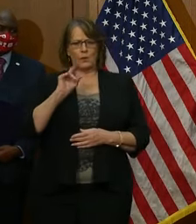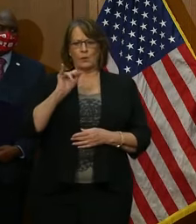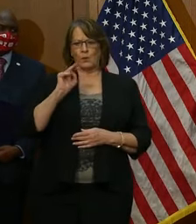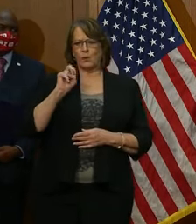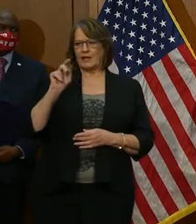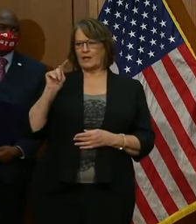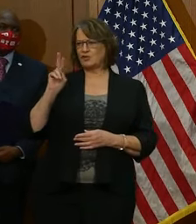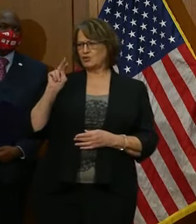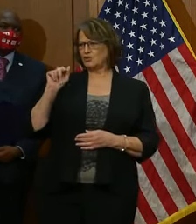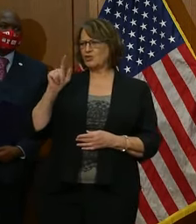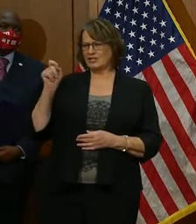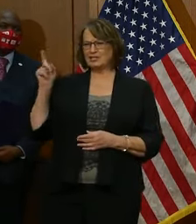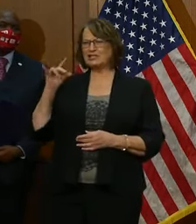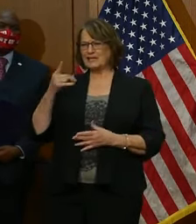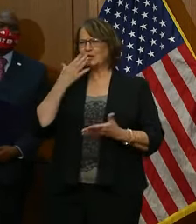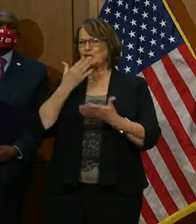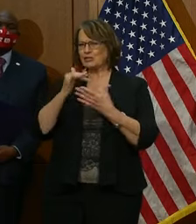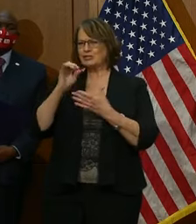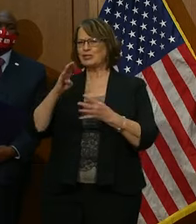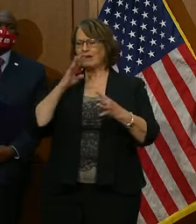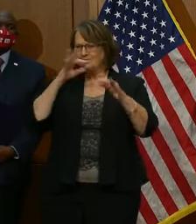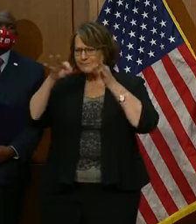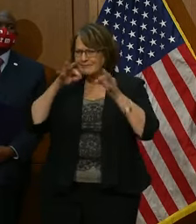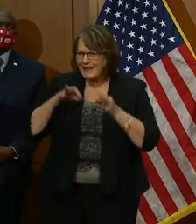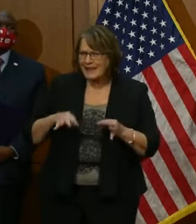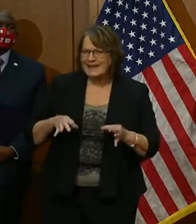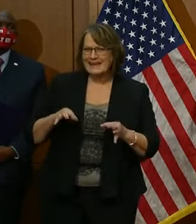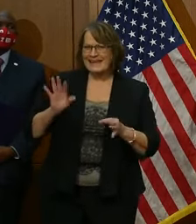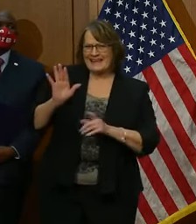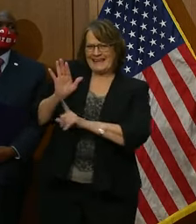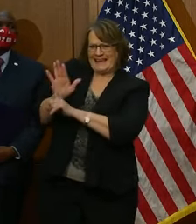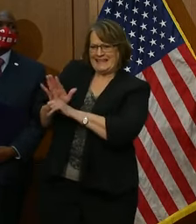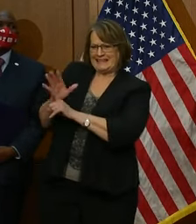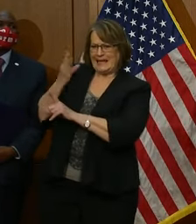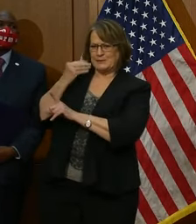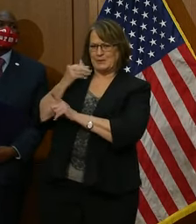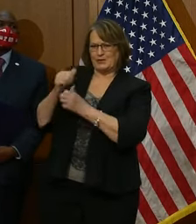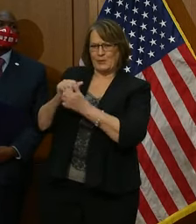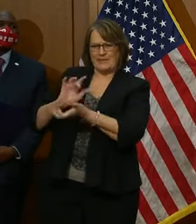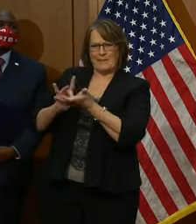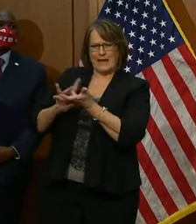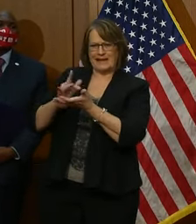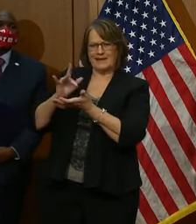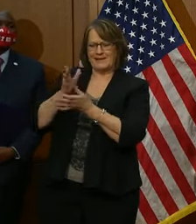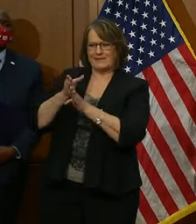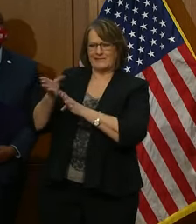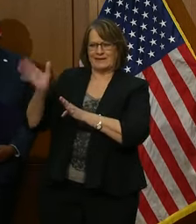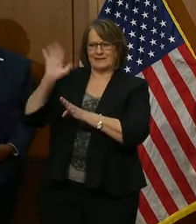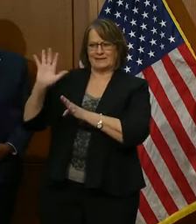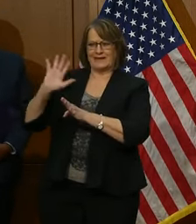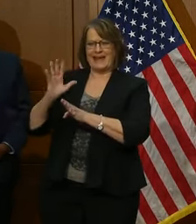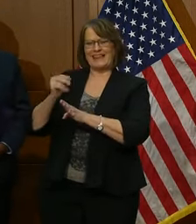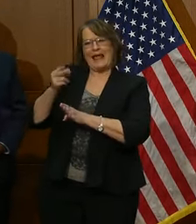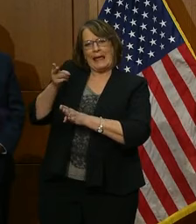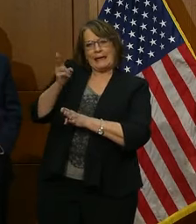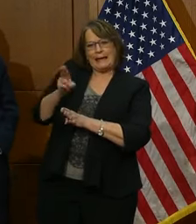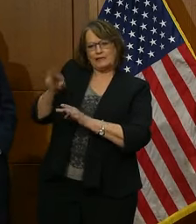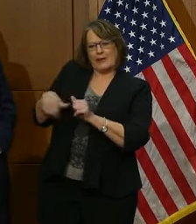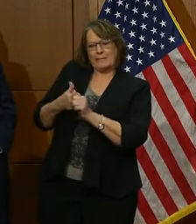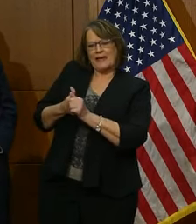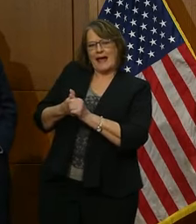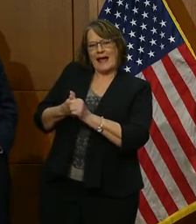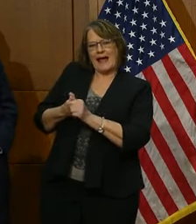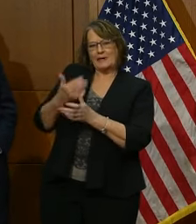phenomenal job of kind of breaking that down and talking about his own experience and the history behind